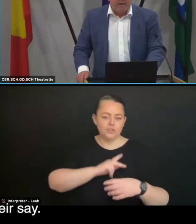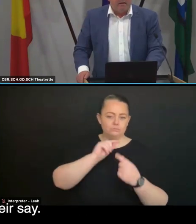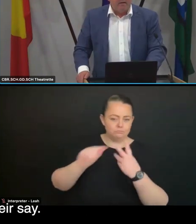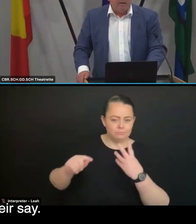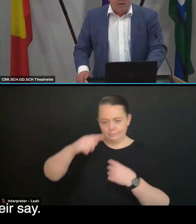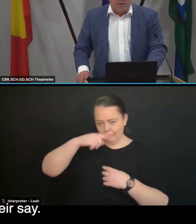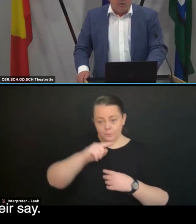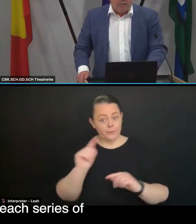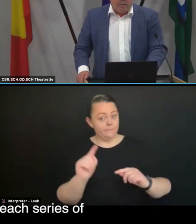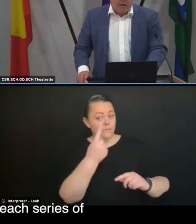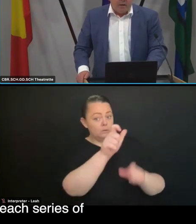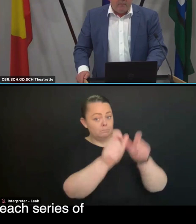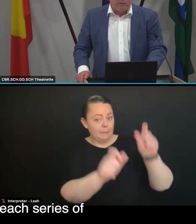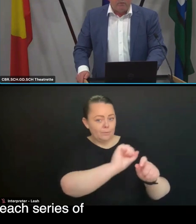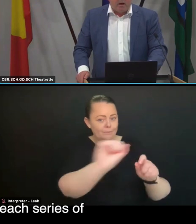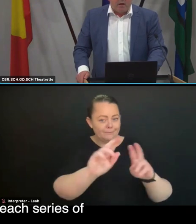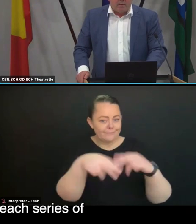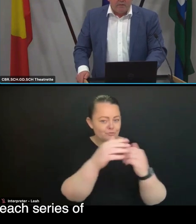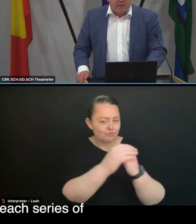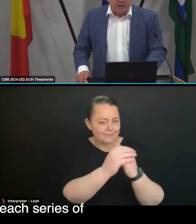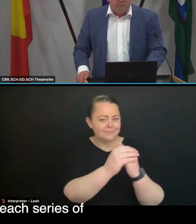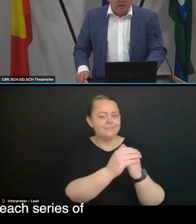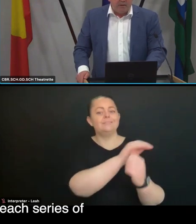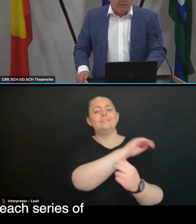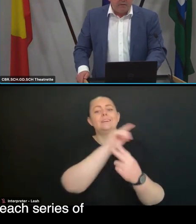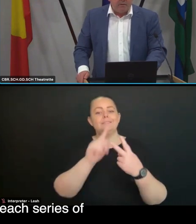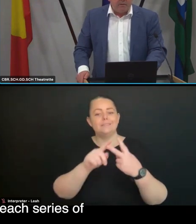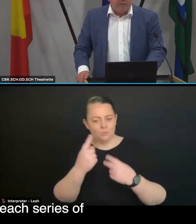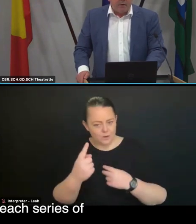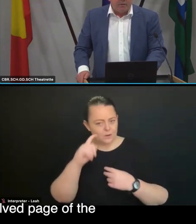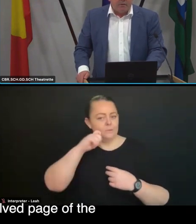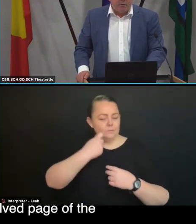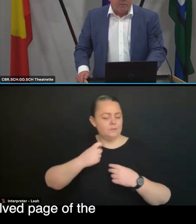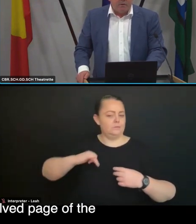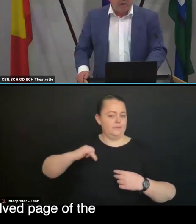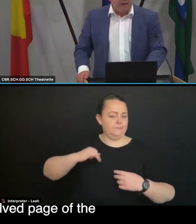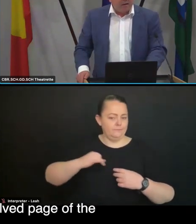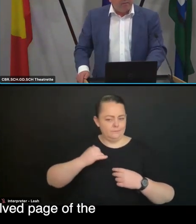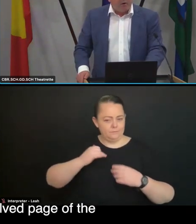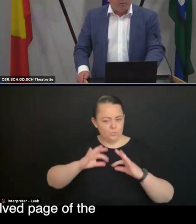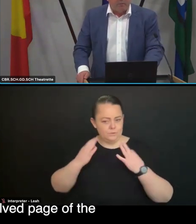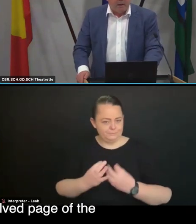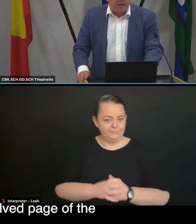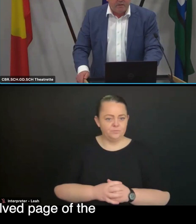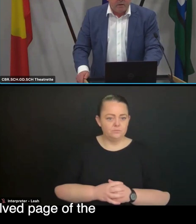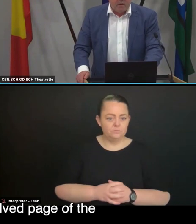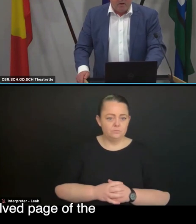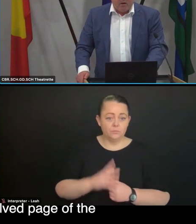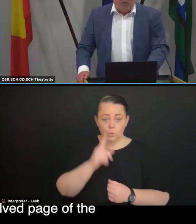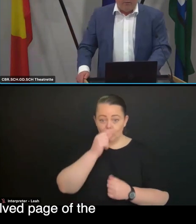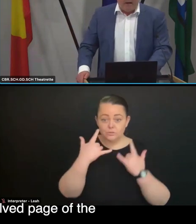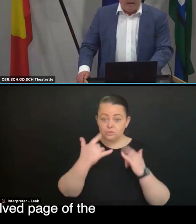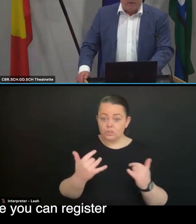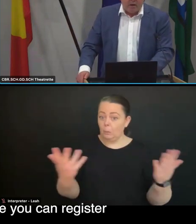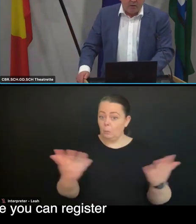having their say. You can find individual titles to each series of focus groups on the Get Involved page